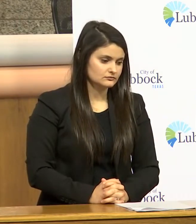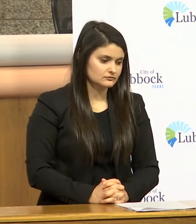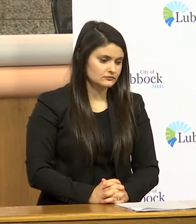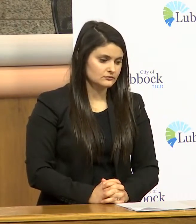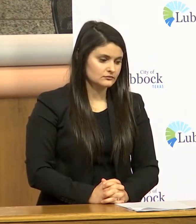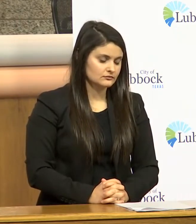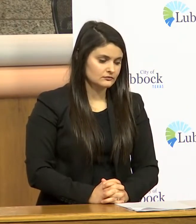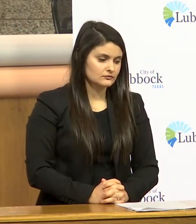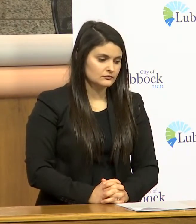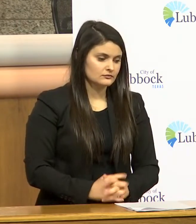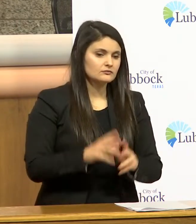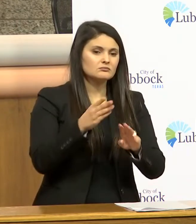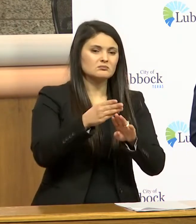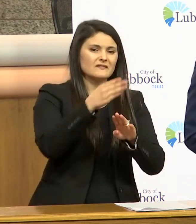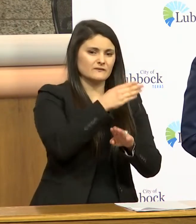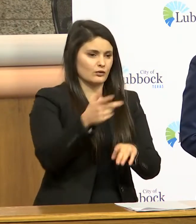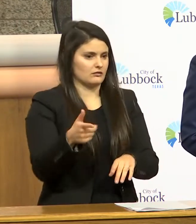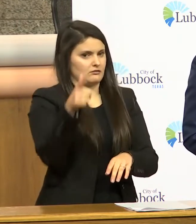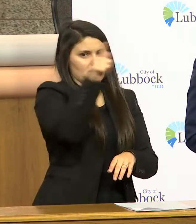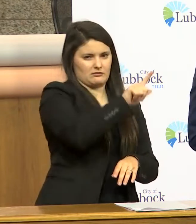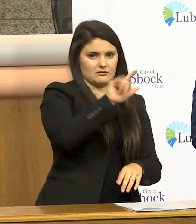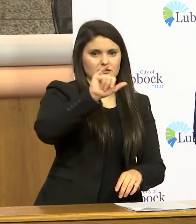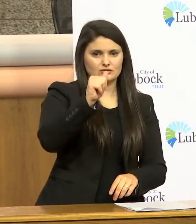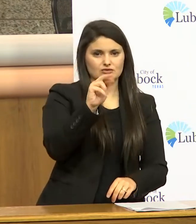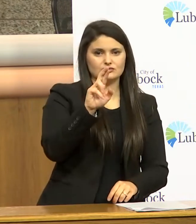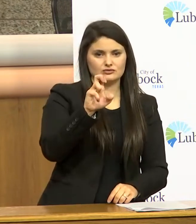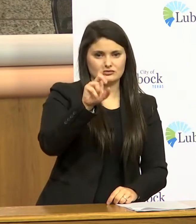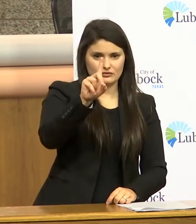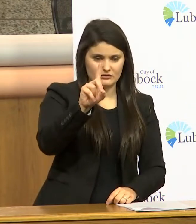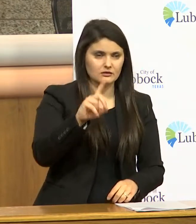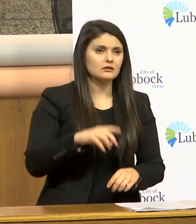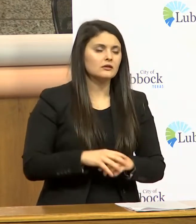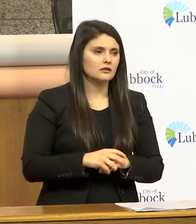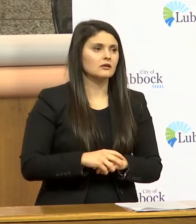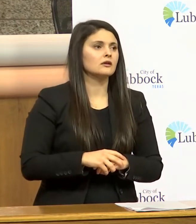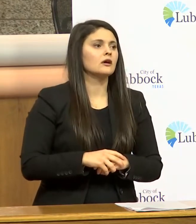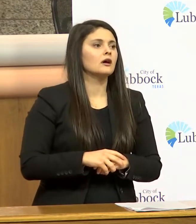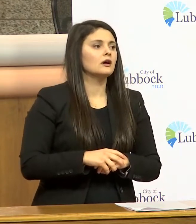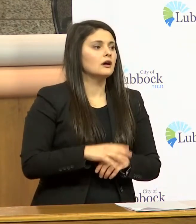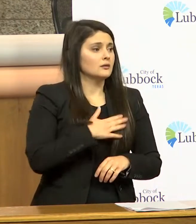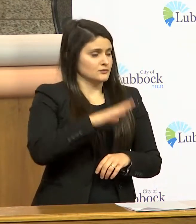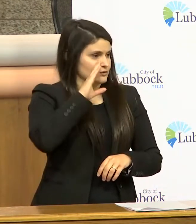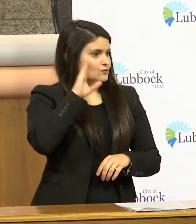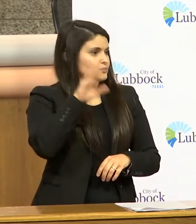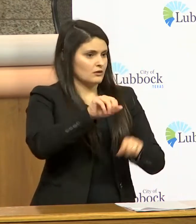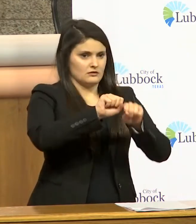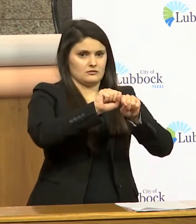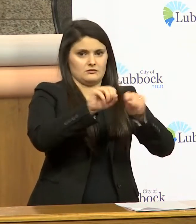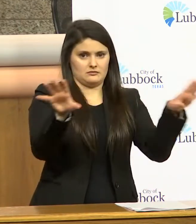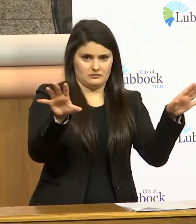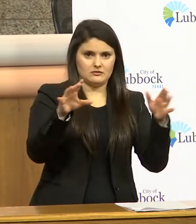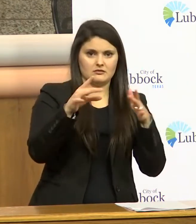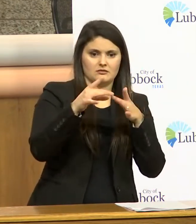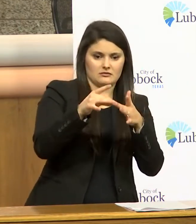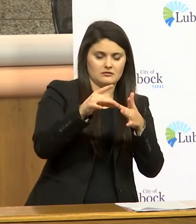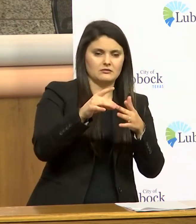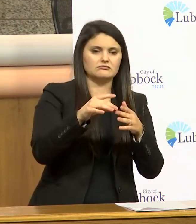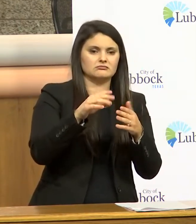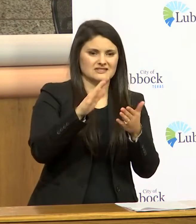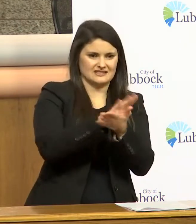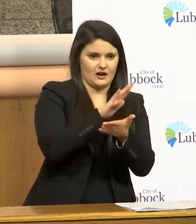before i ask jarrett to comment briefly please know that we'll be sending out a guidance document tomorrow